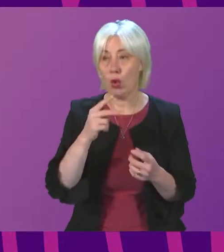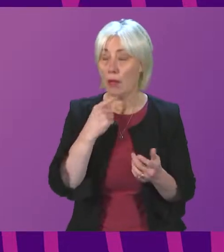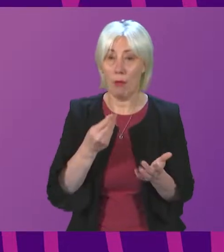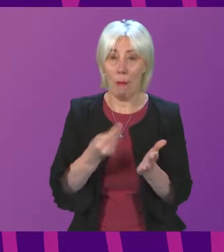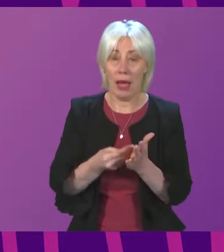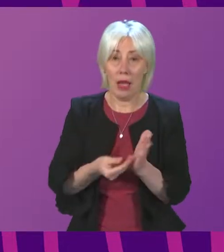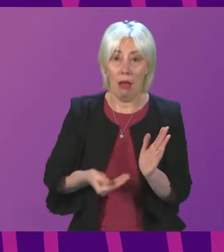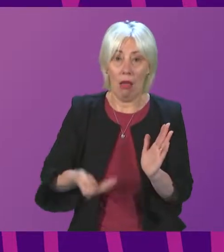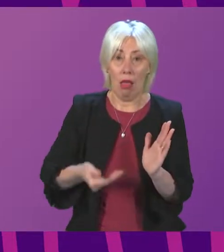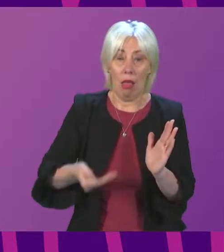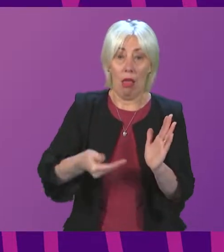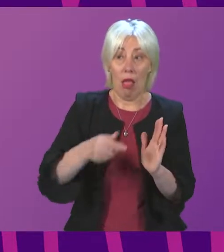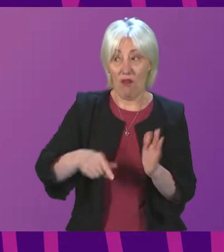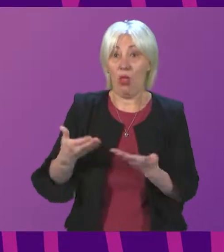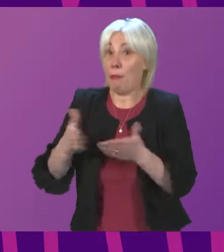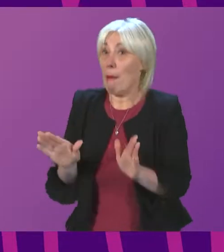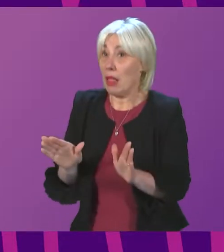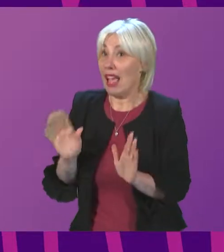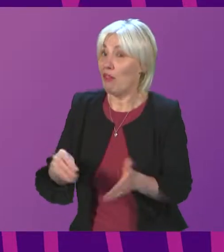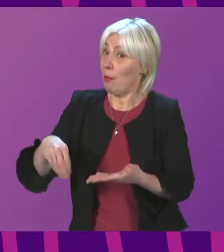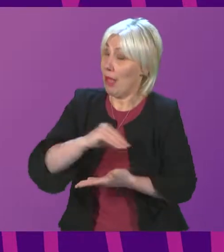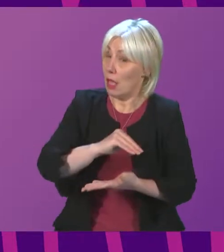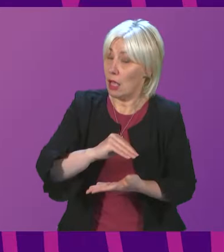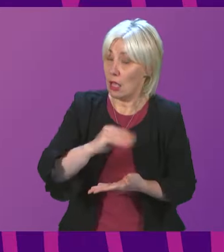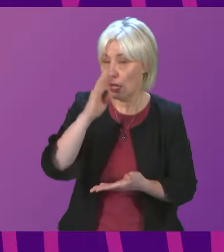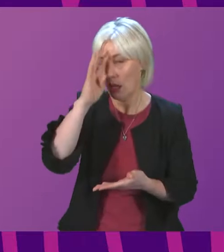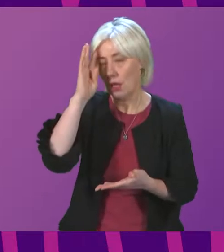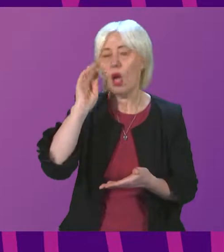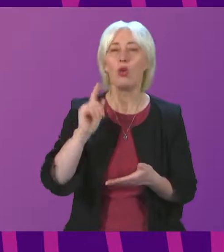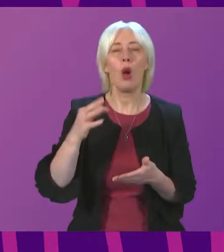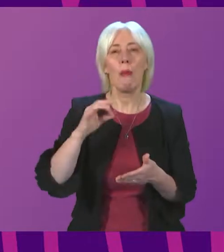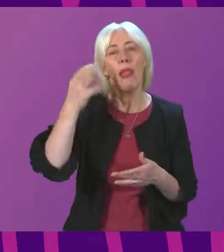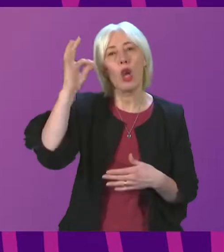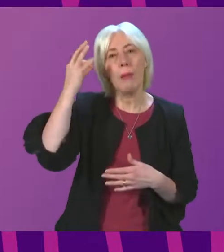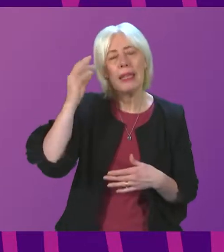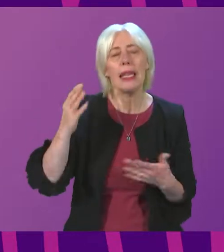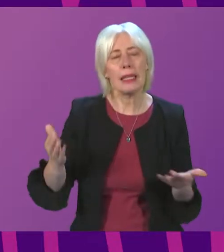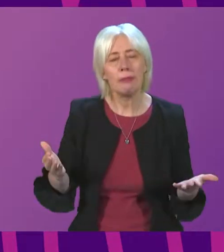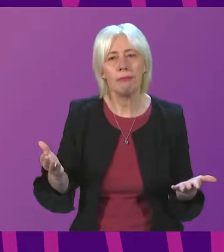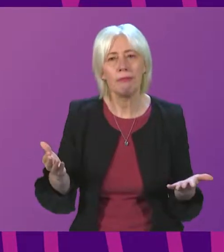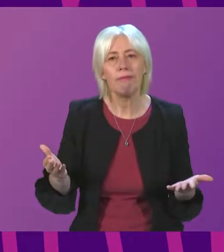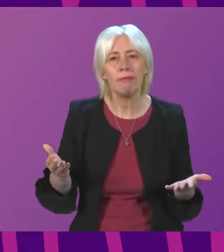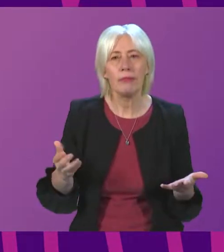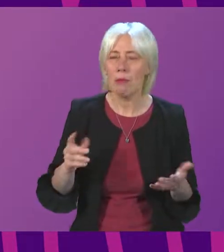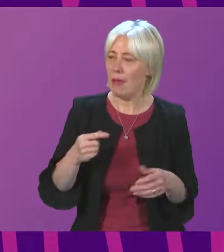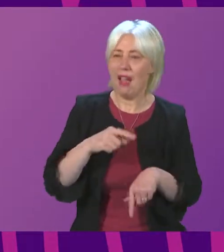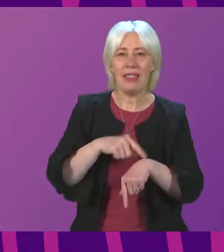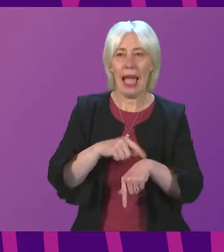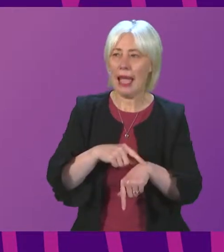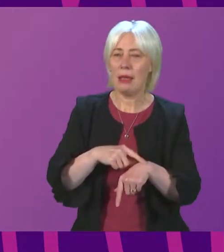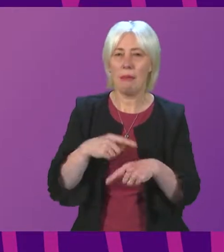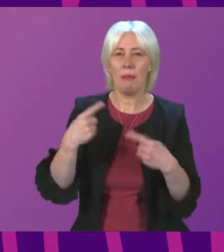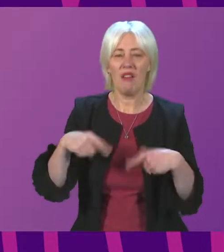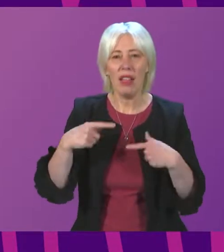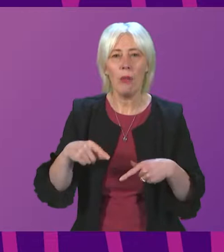costs at the public expense. If the committee were minded and had time available to hear directly